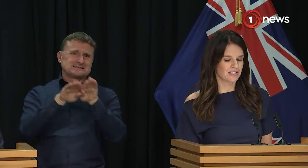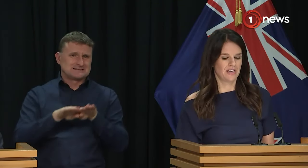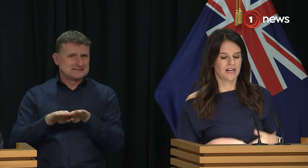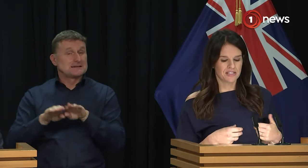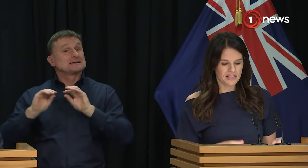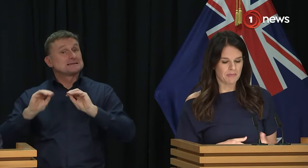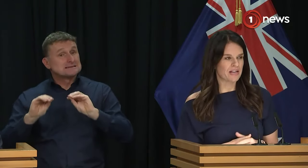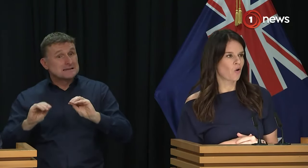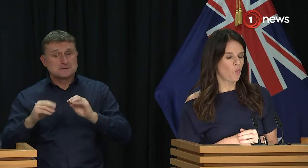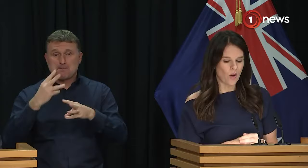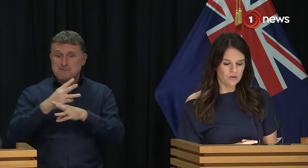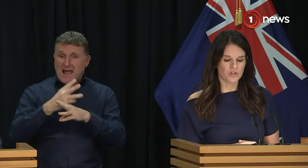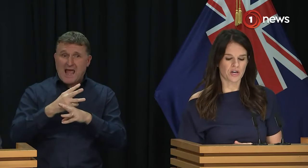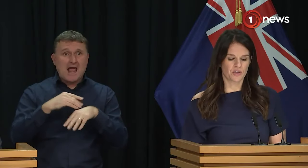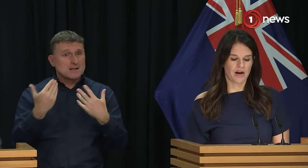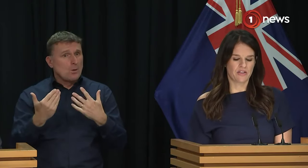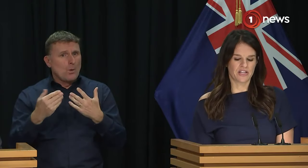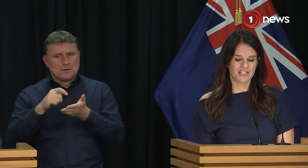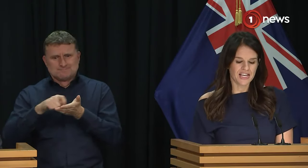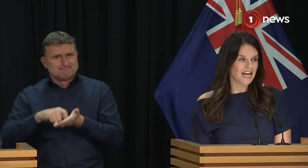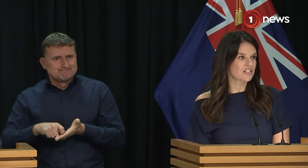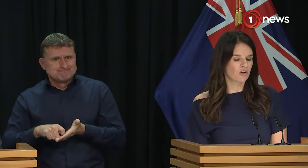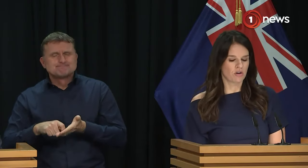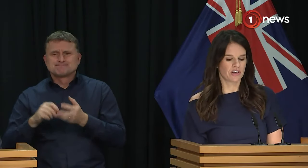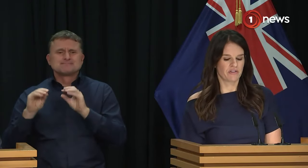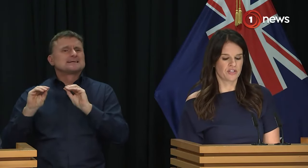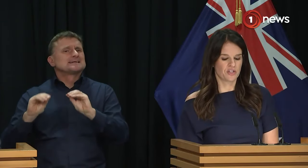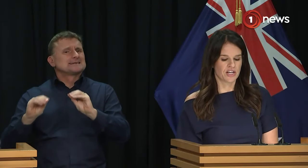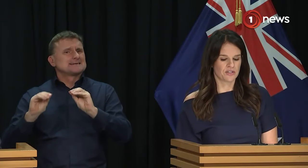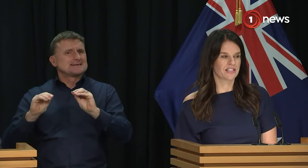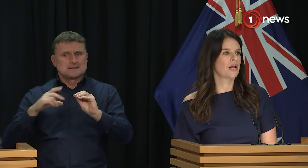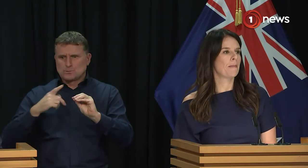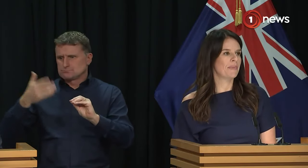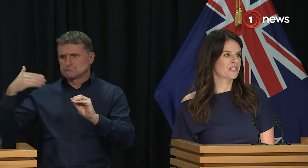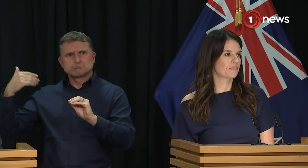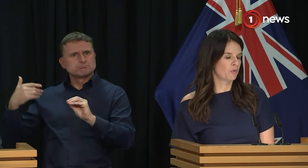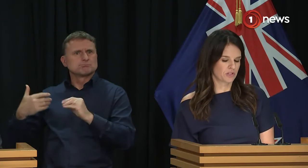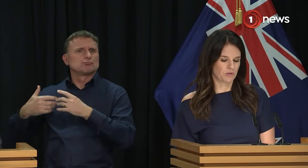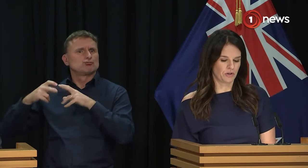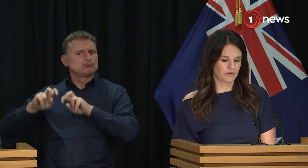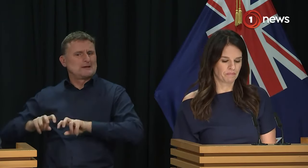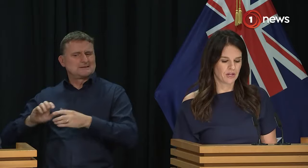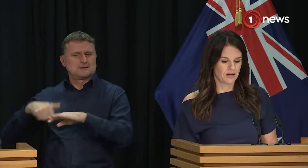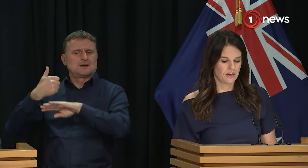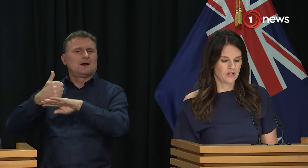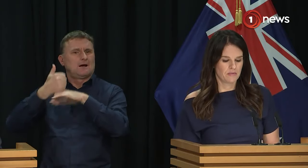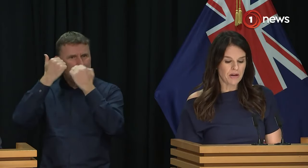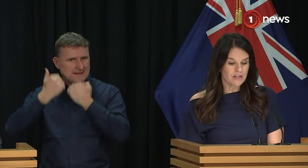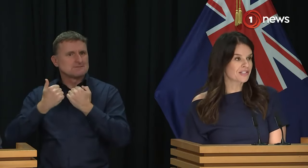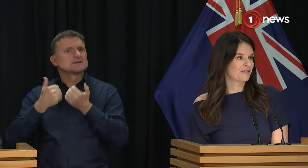explicit, systematic, well-structured way that decades of cognitive research tells us best supports them to learn.